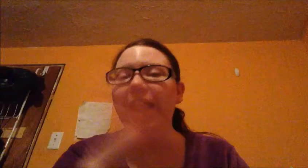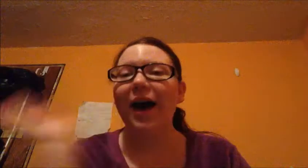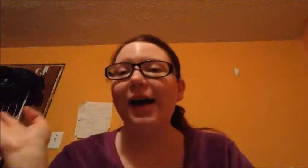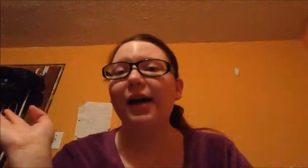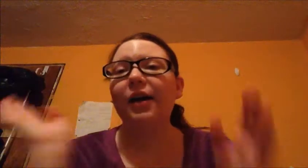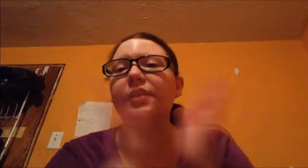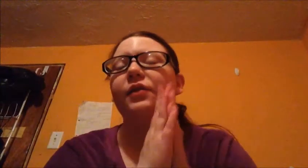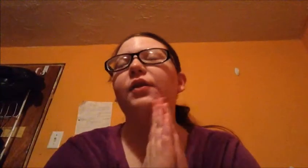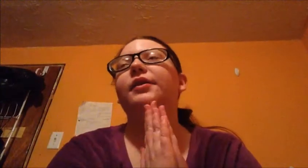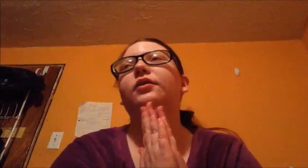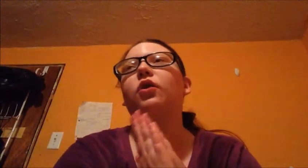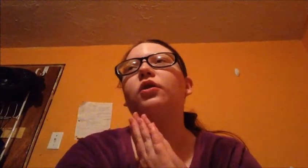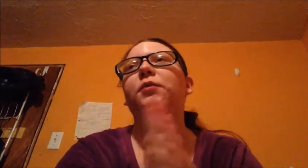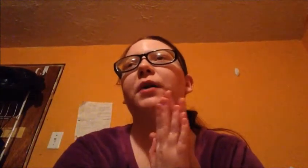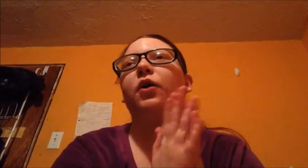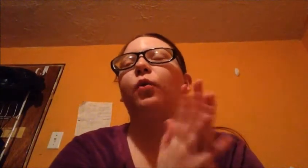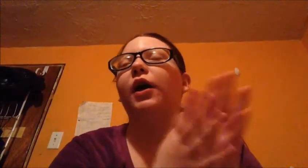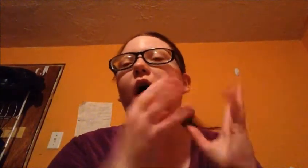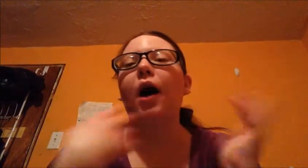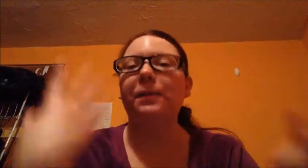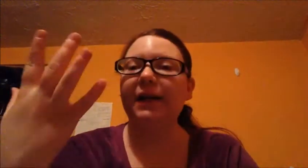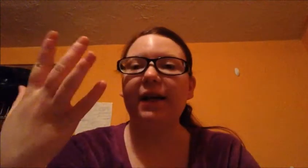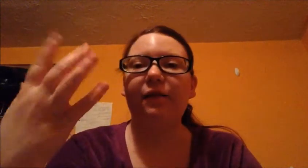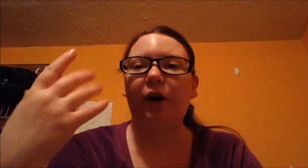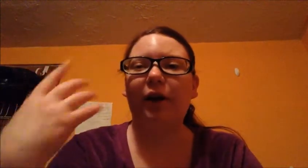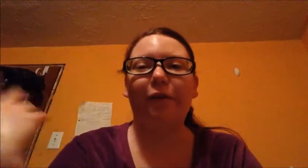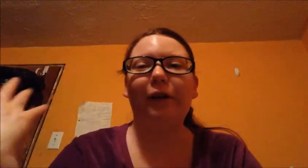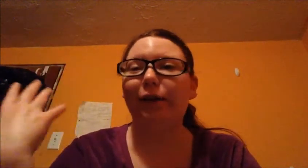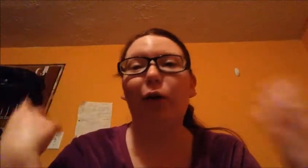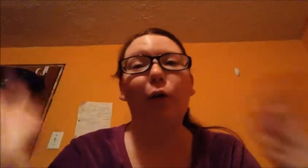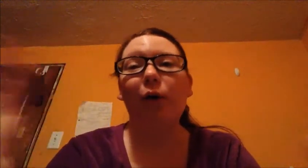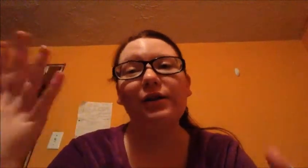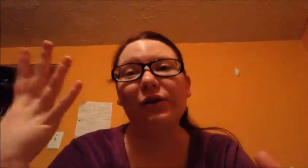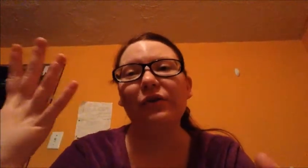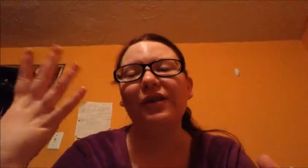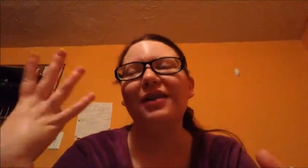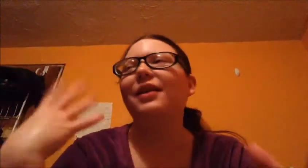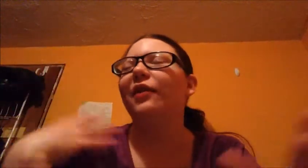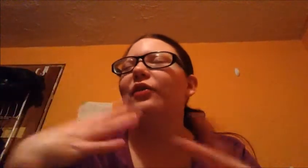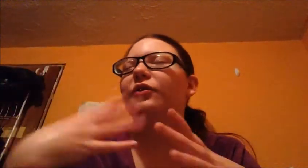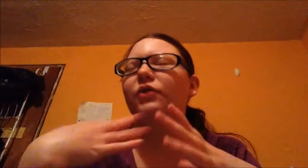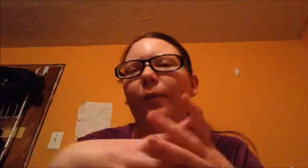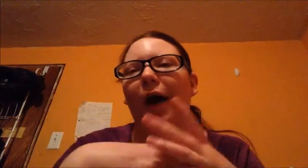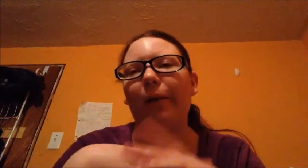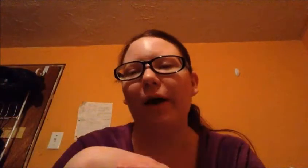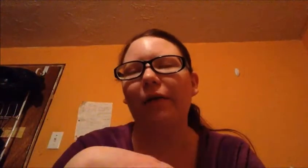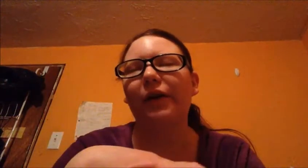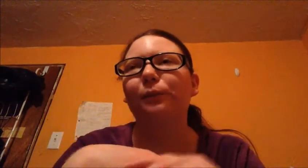Hey guys, so this is going to just be a quick update-y vlog. I feel like I always do these and I feel so bad about them.